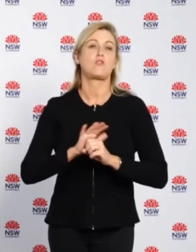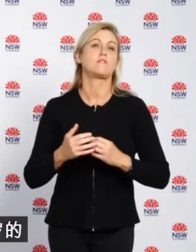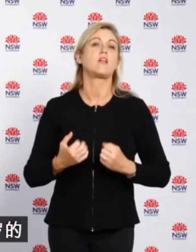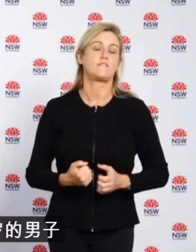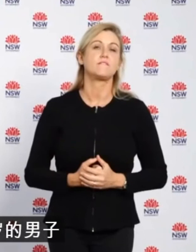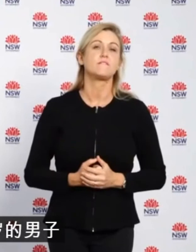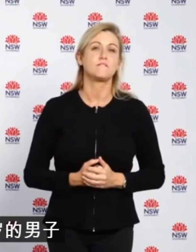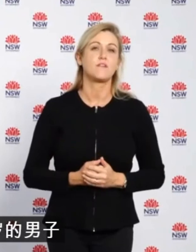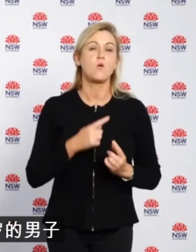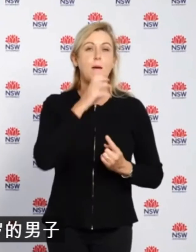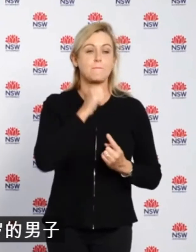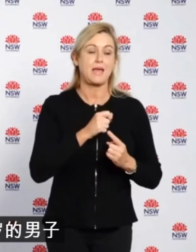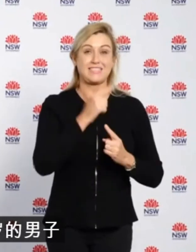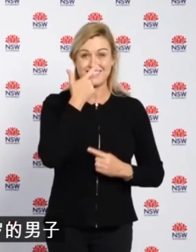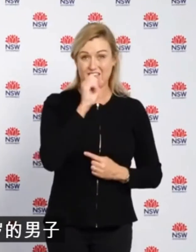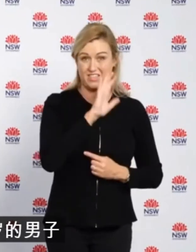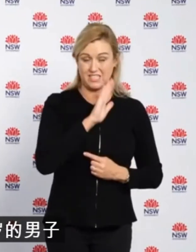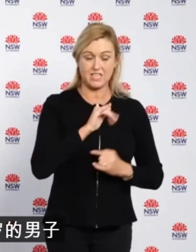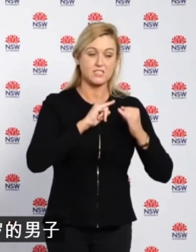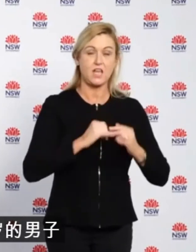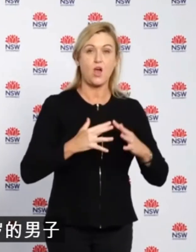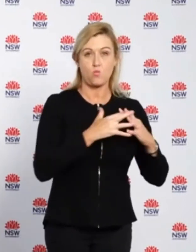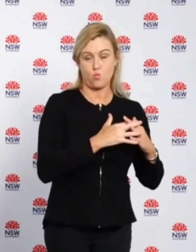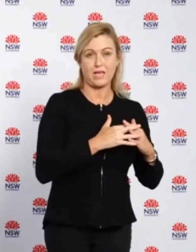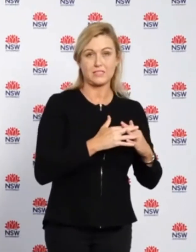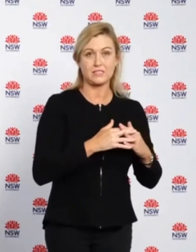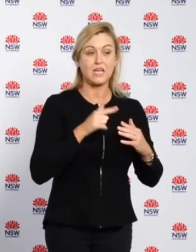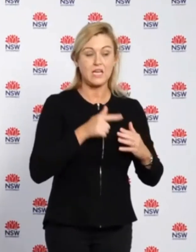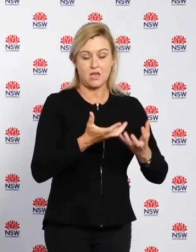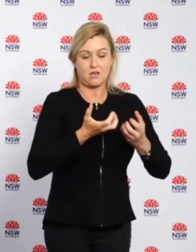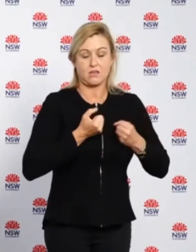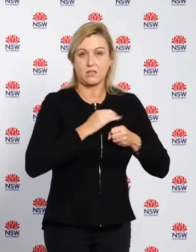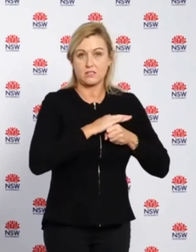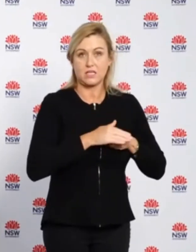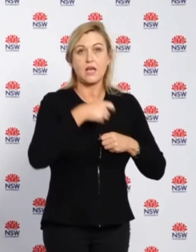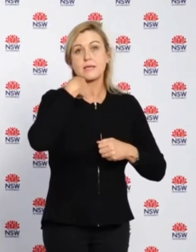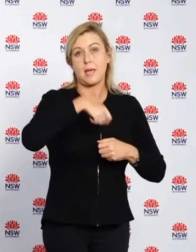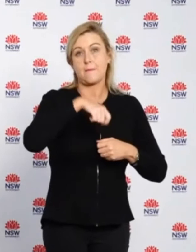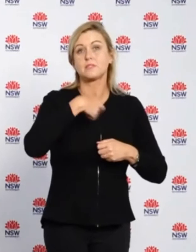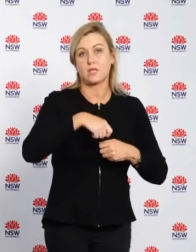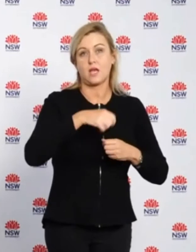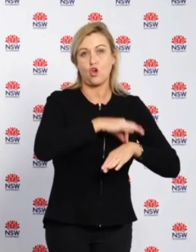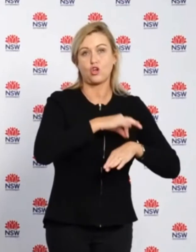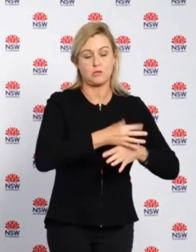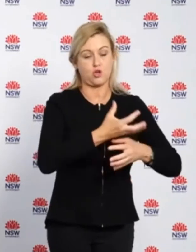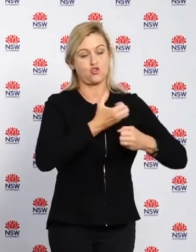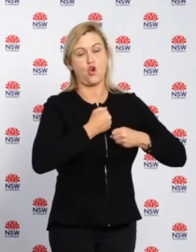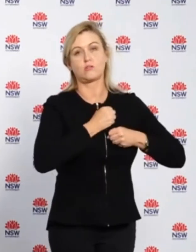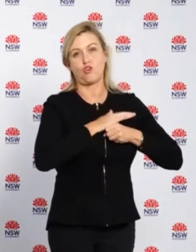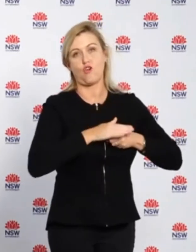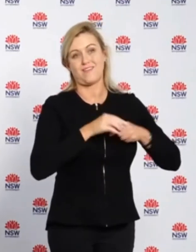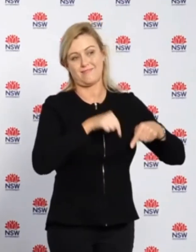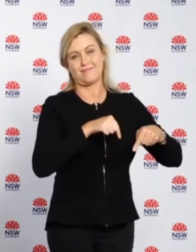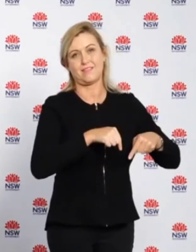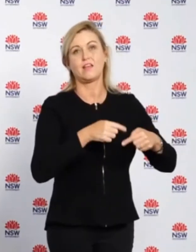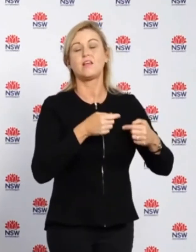seventies from south-western Sydney died after acquiring his infection at Campbelltown Hospital and this